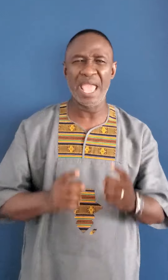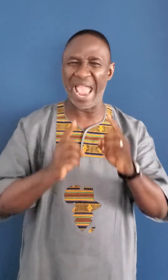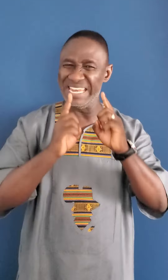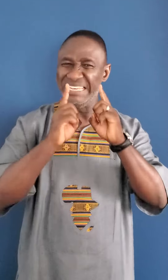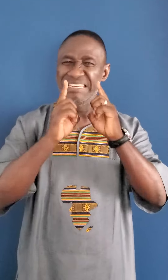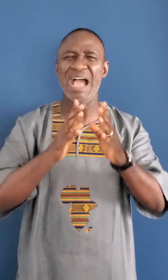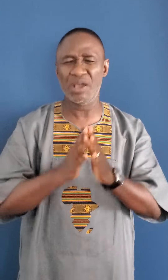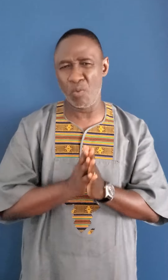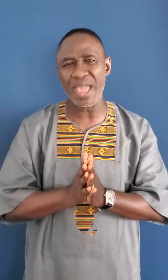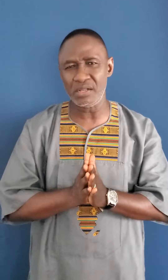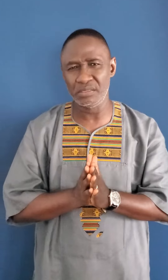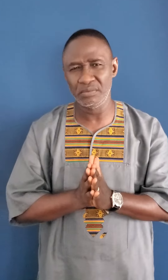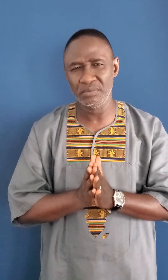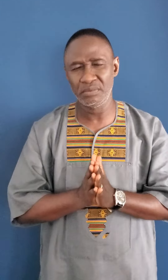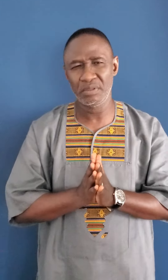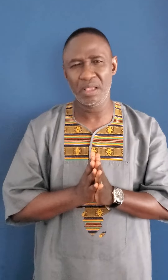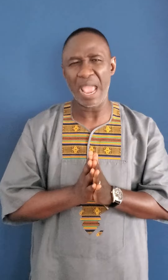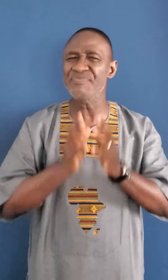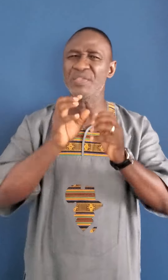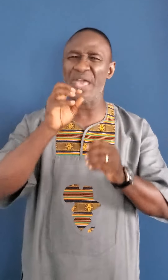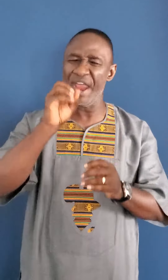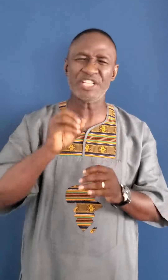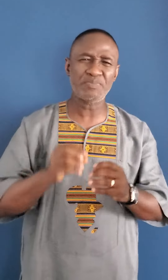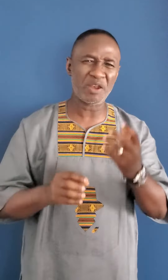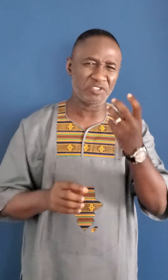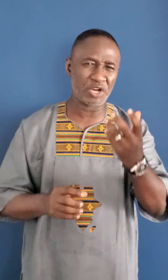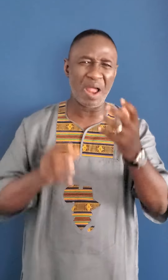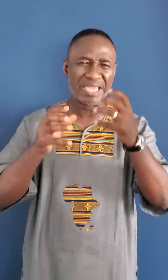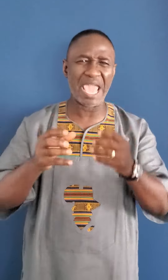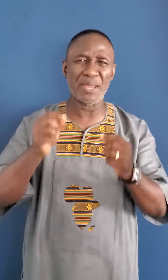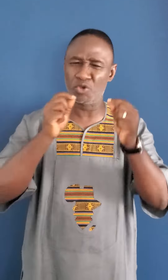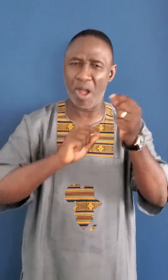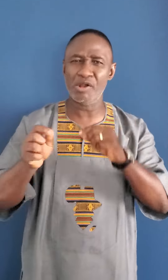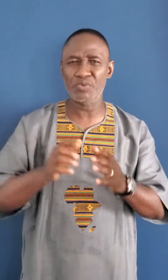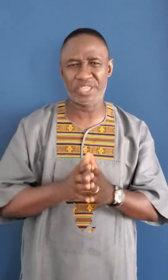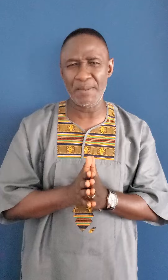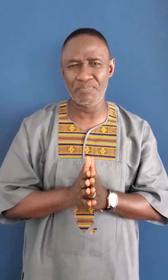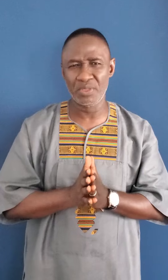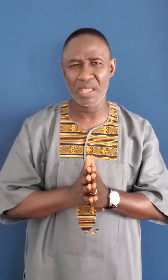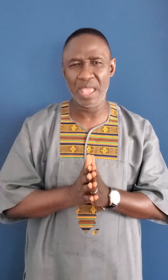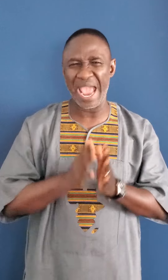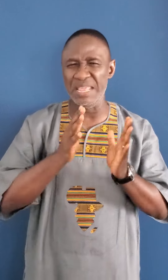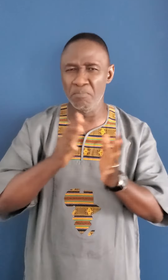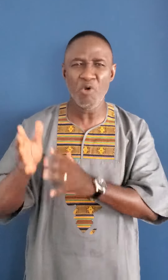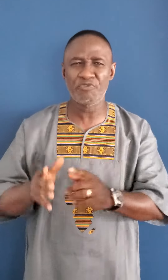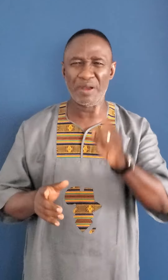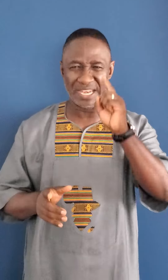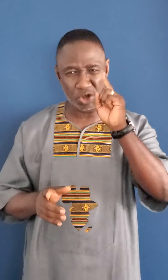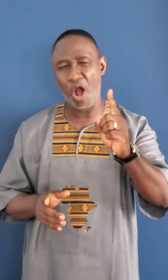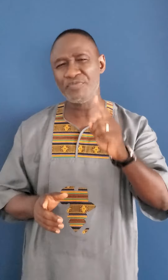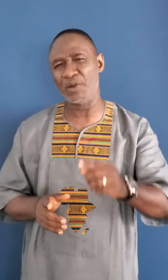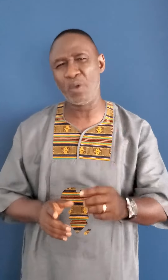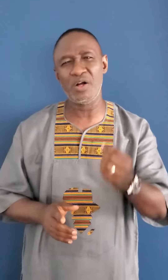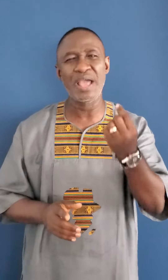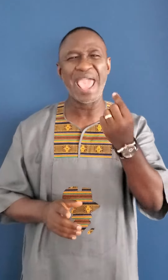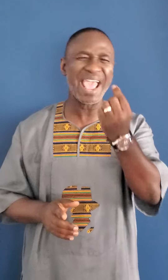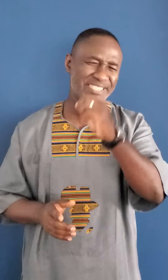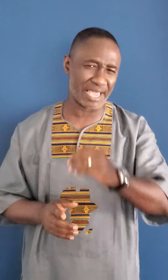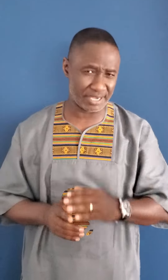and he dug a well and then the headsman of jerah came and quarreled with him and he moved on and he called that well asaac